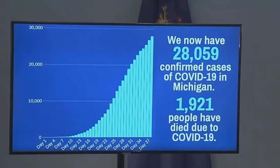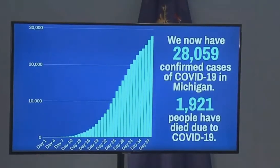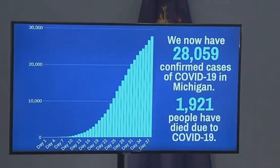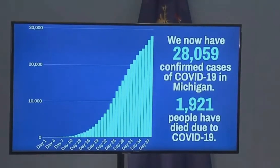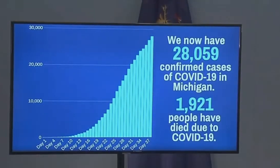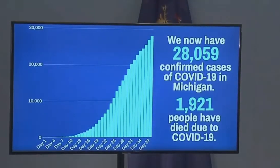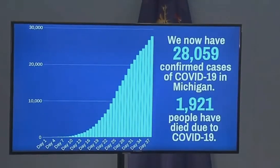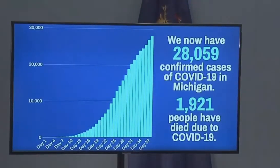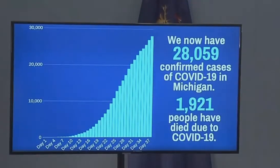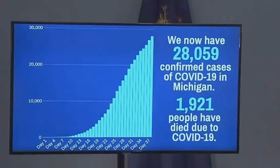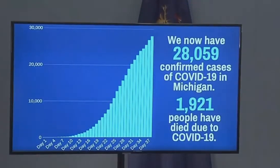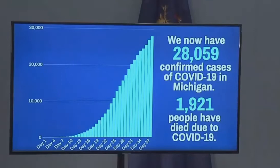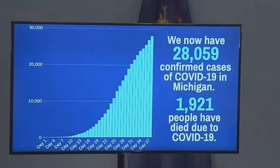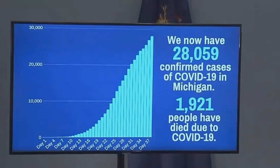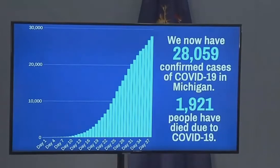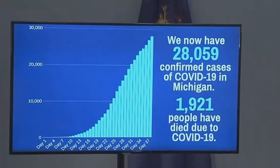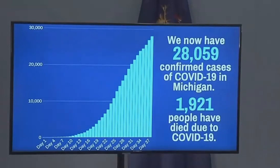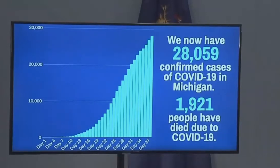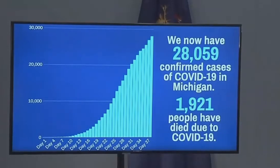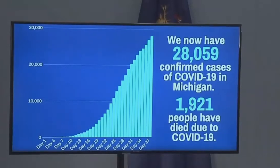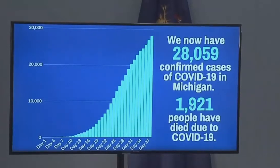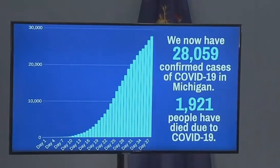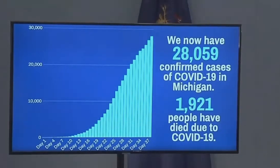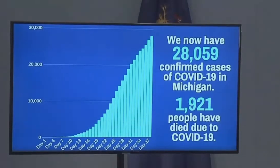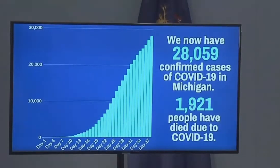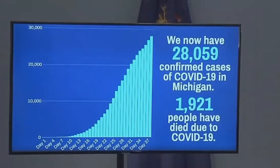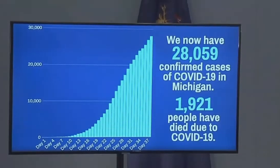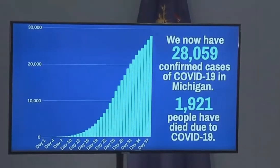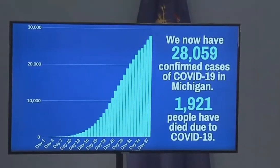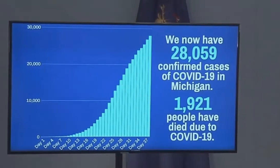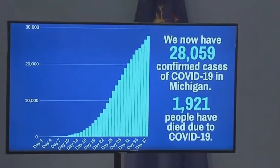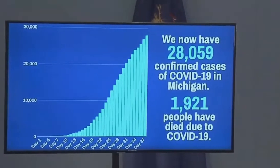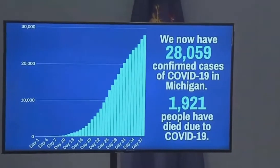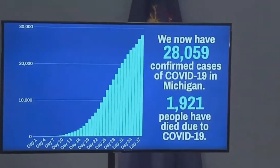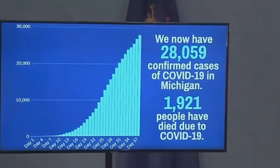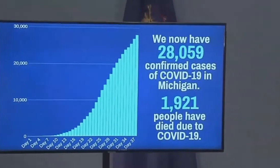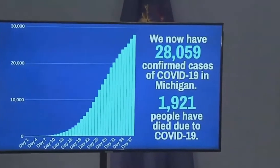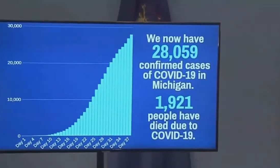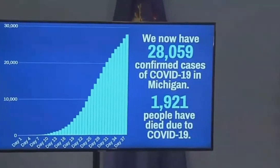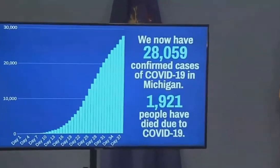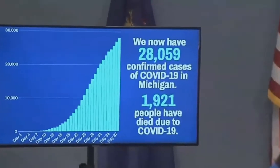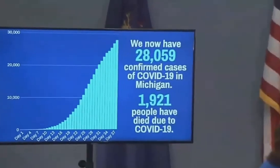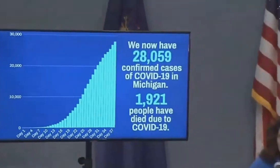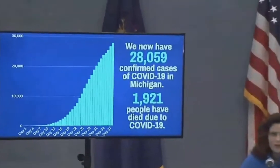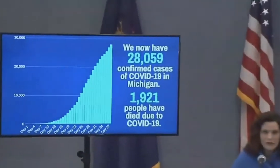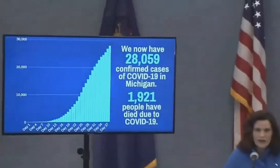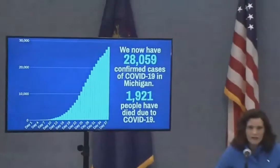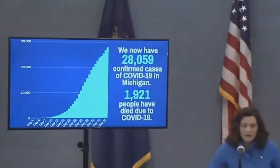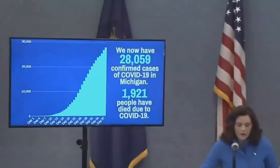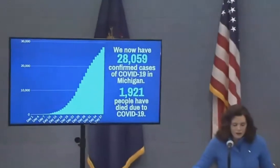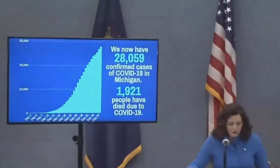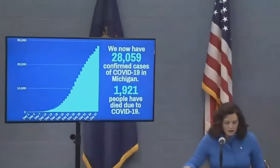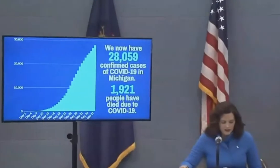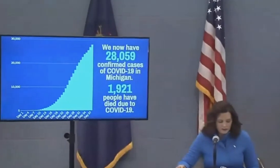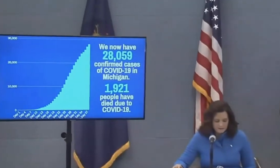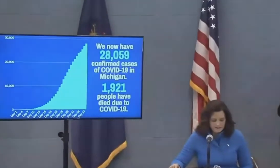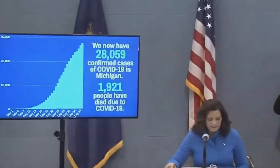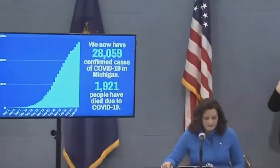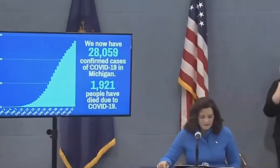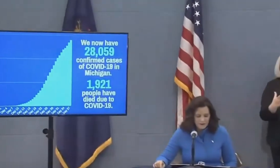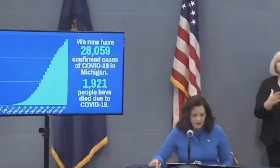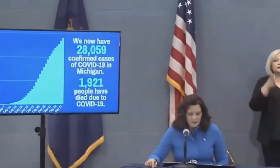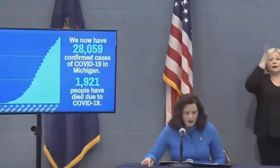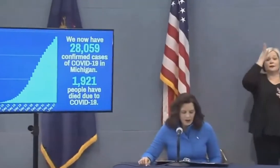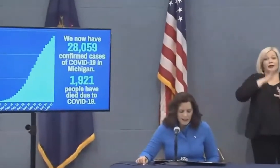the President met with a number of people who have recovered from COVID-19. One of them was a man from northern Michigan,